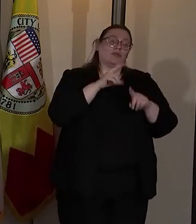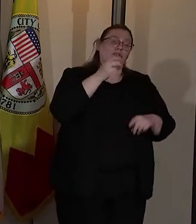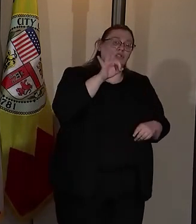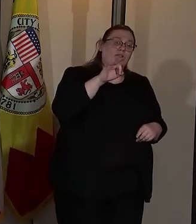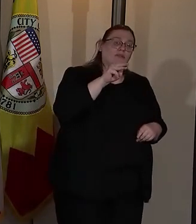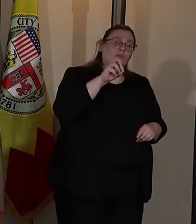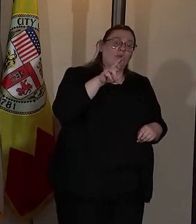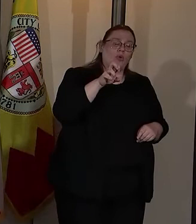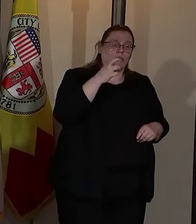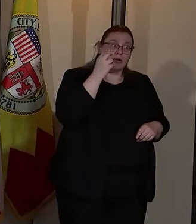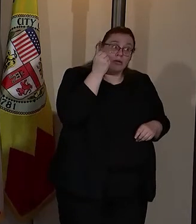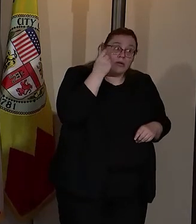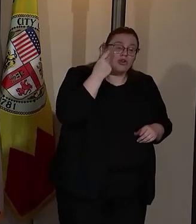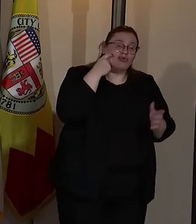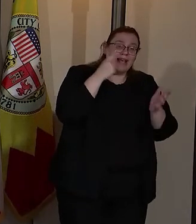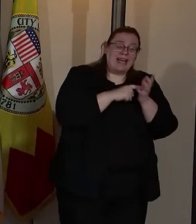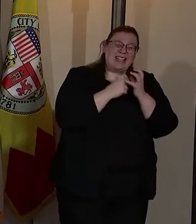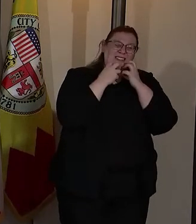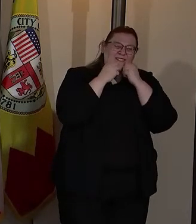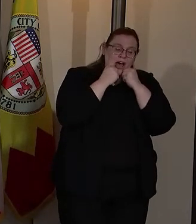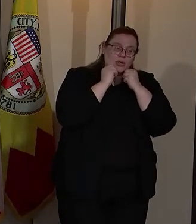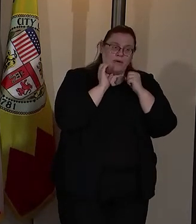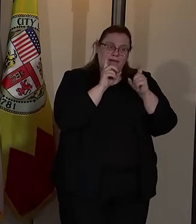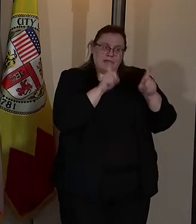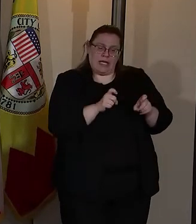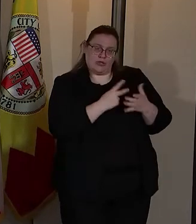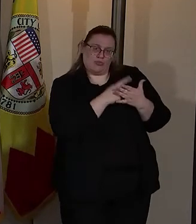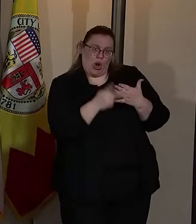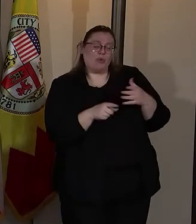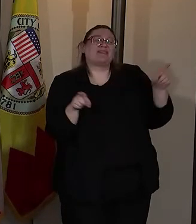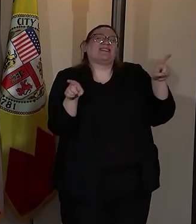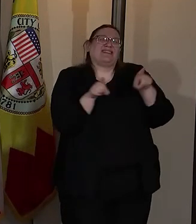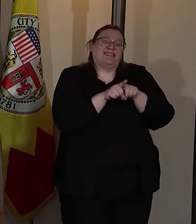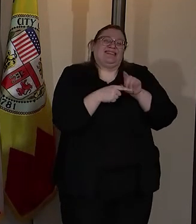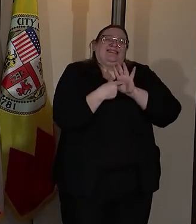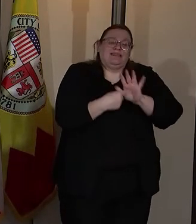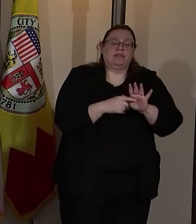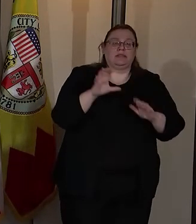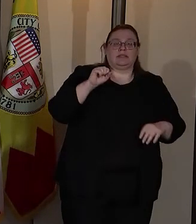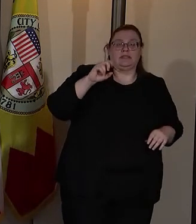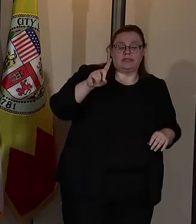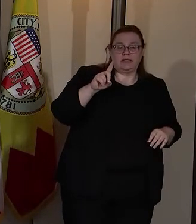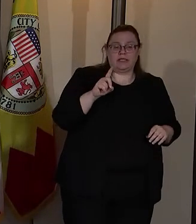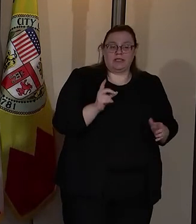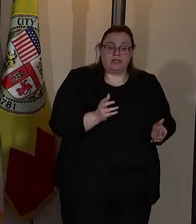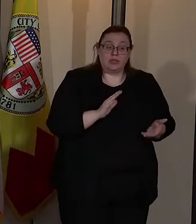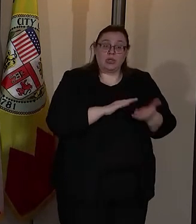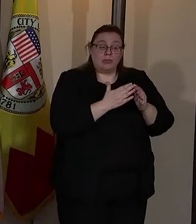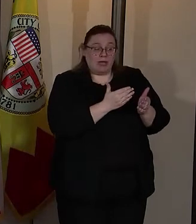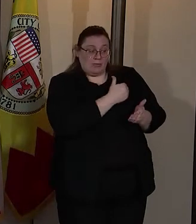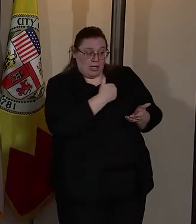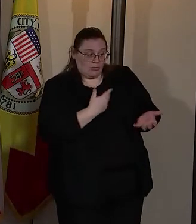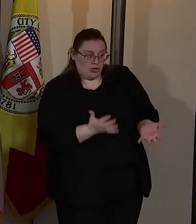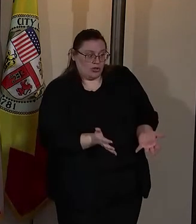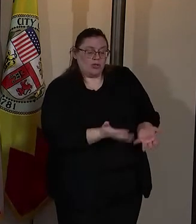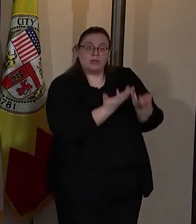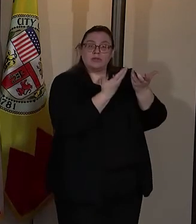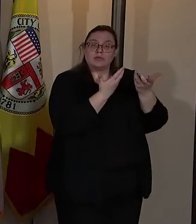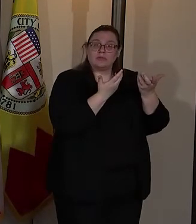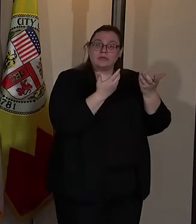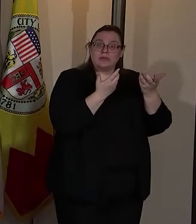realizing the value of pilot programs like CSP, which uplift community members and effectively fortifies